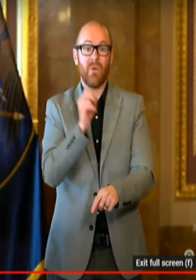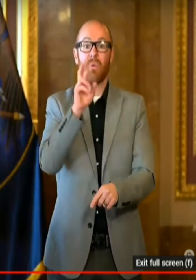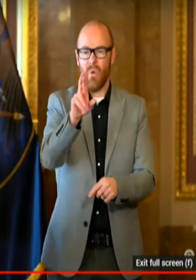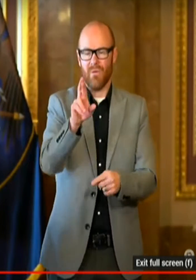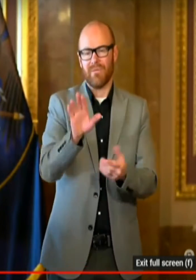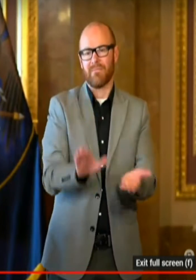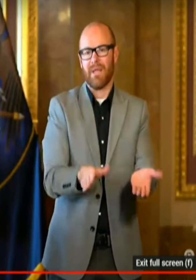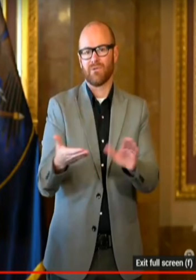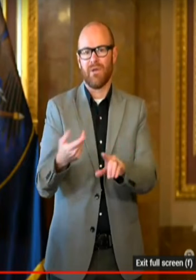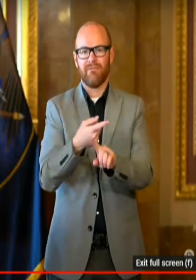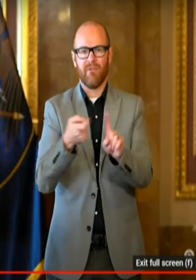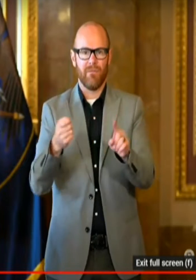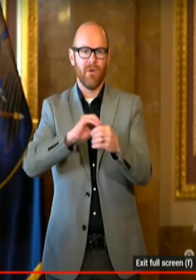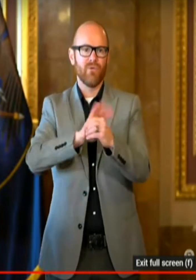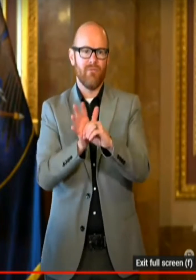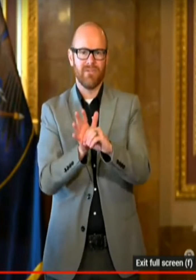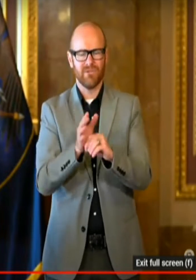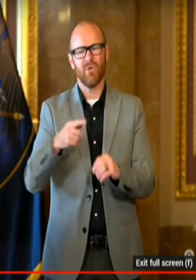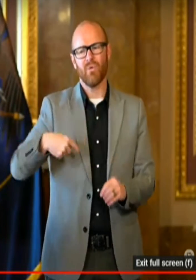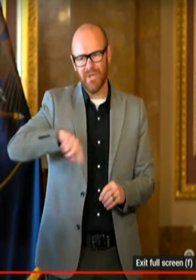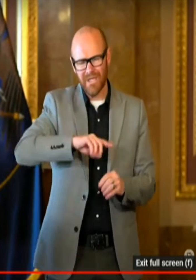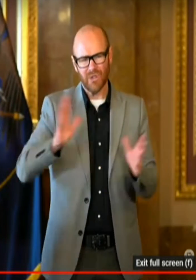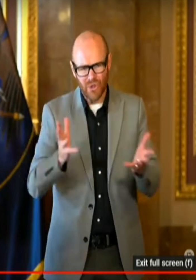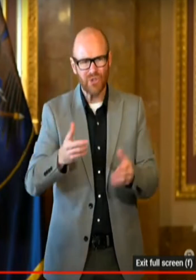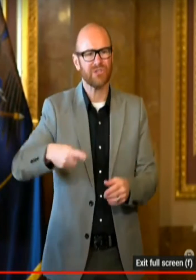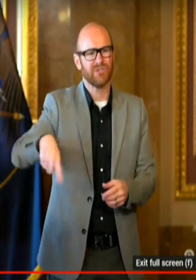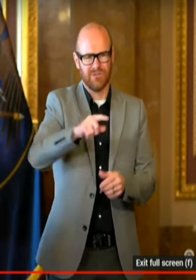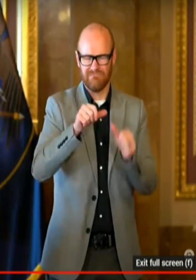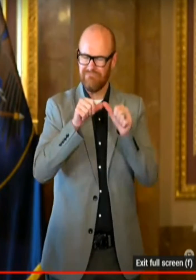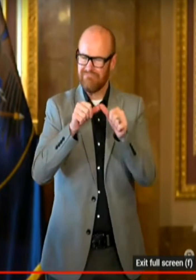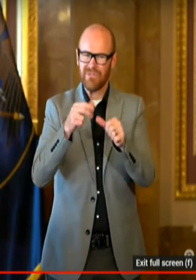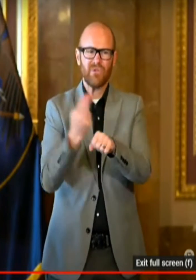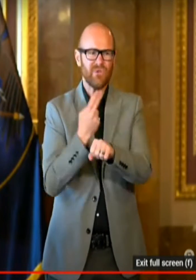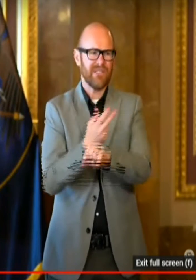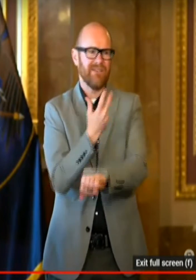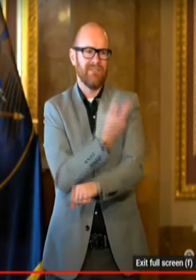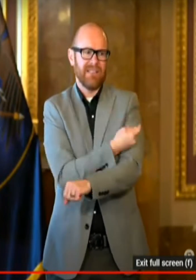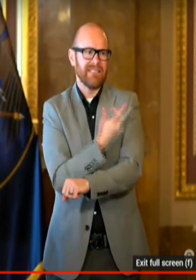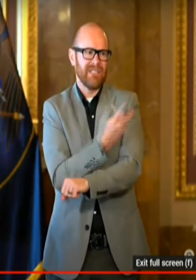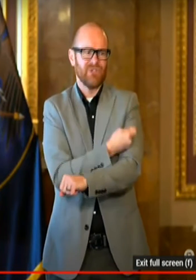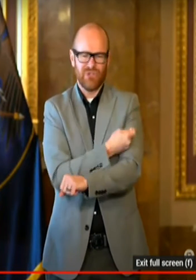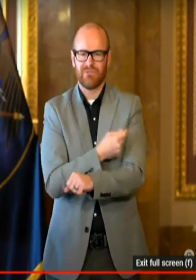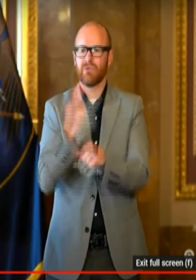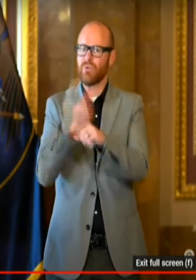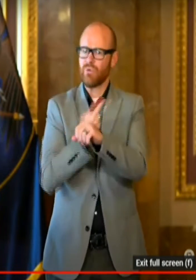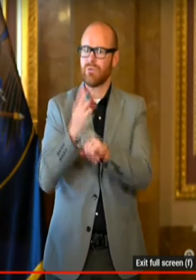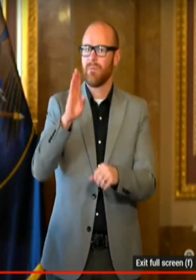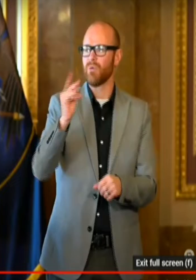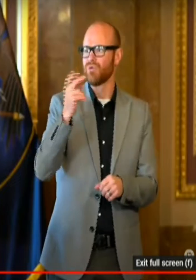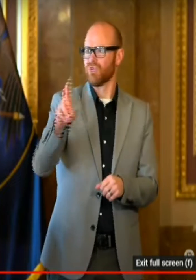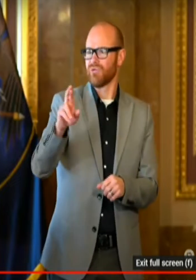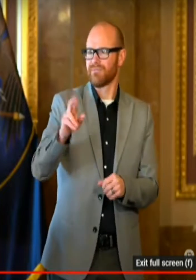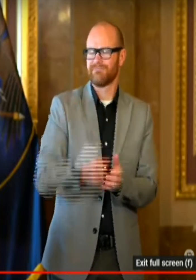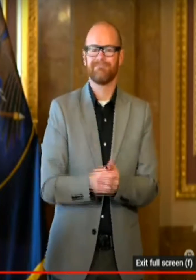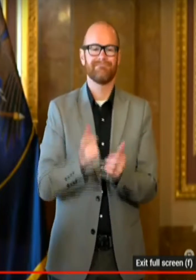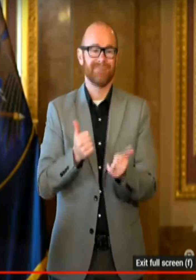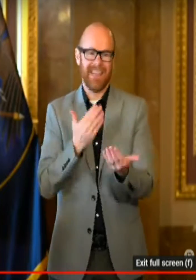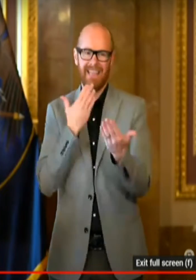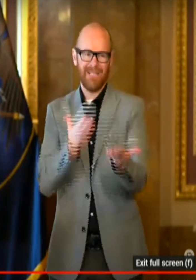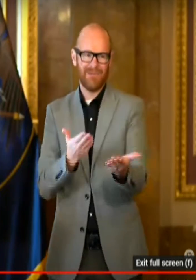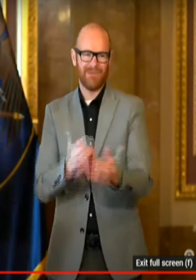we just need to use them and we encourage everybody to continue to get vaccinated and boosted as they're eligible. Thank you very much.